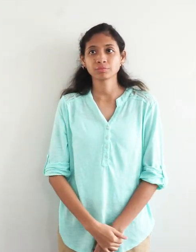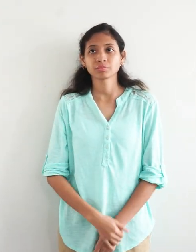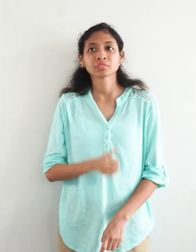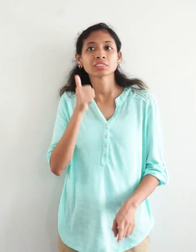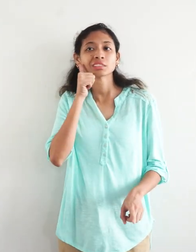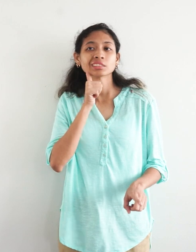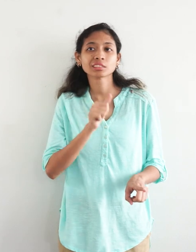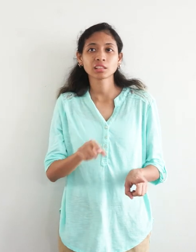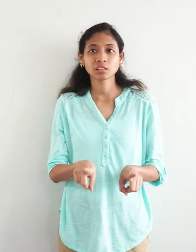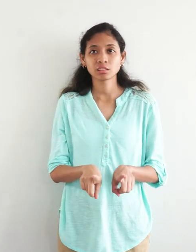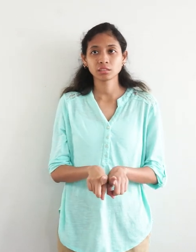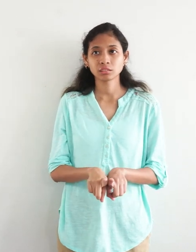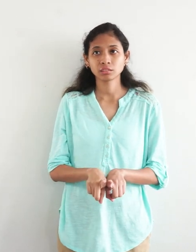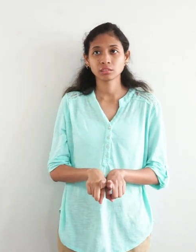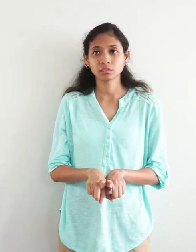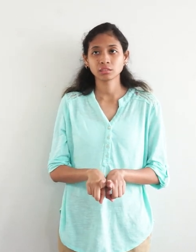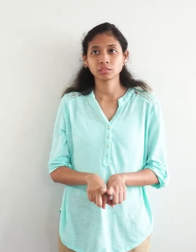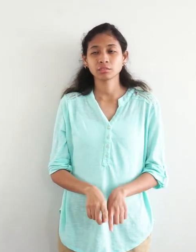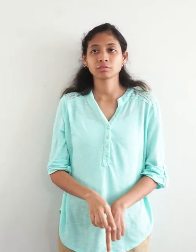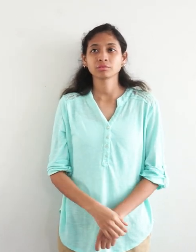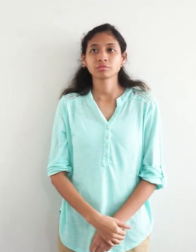nephew,